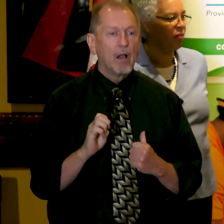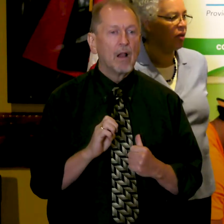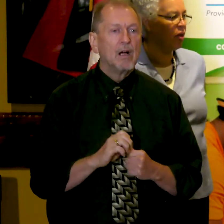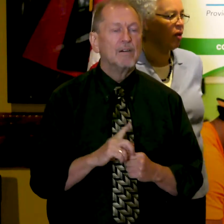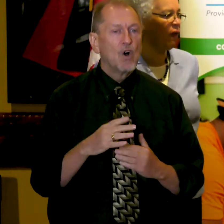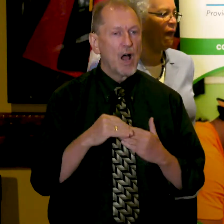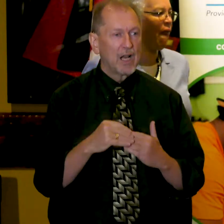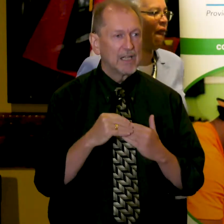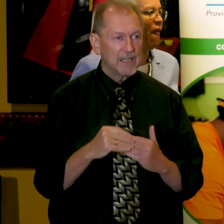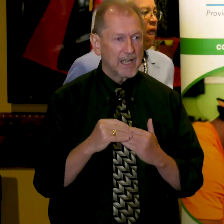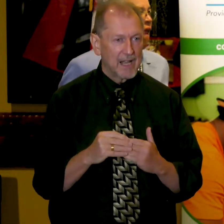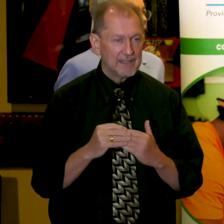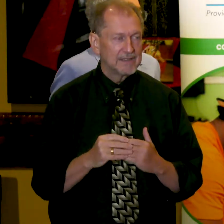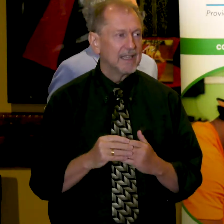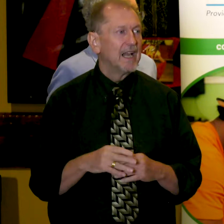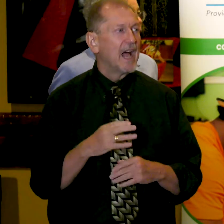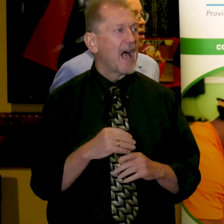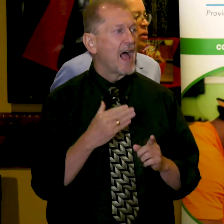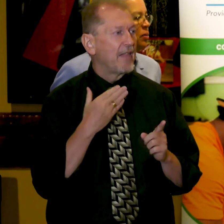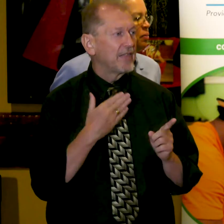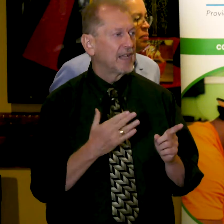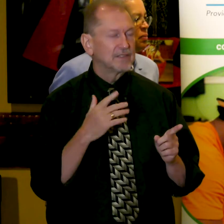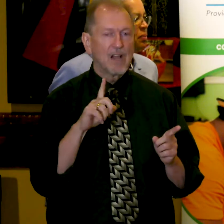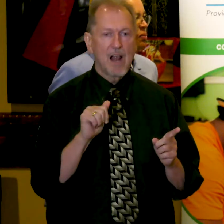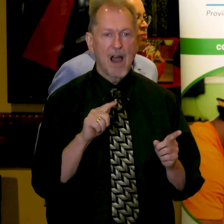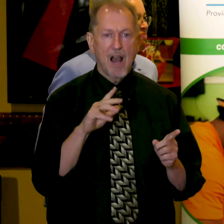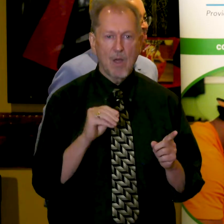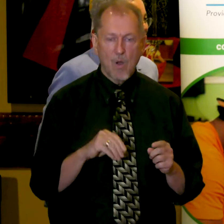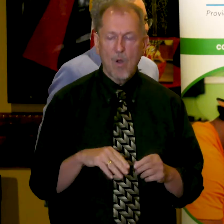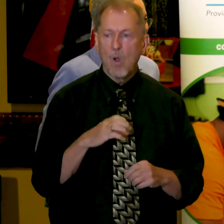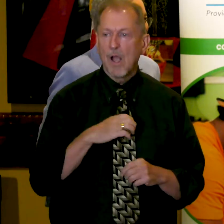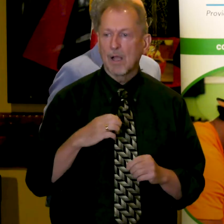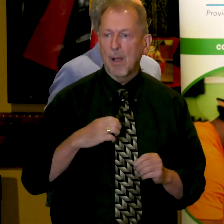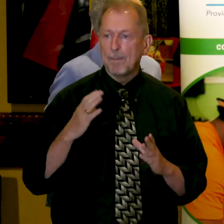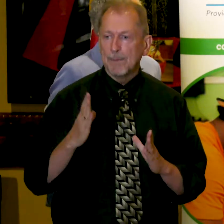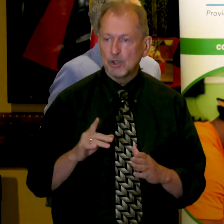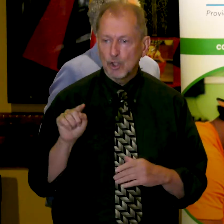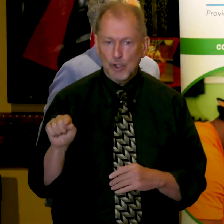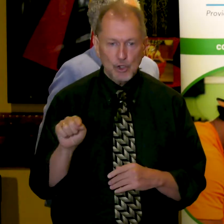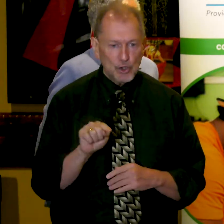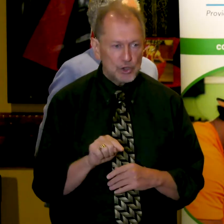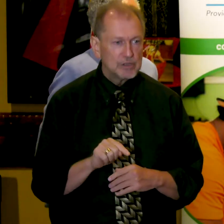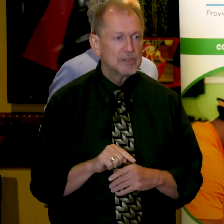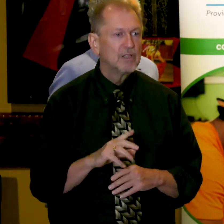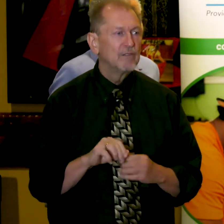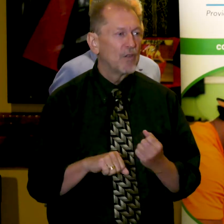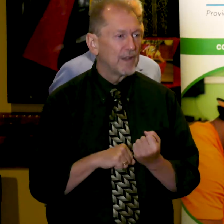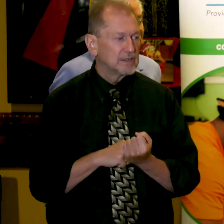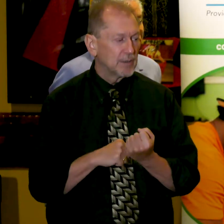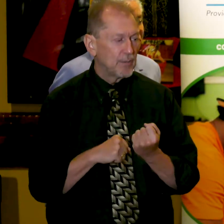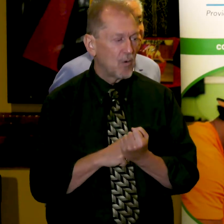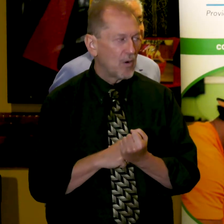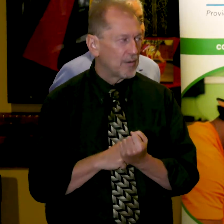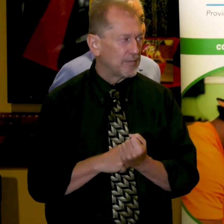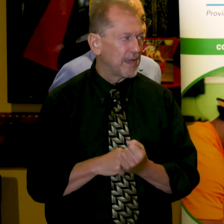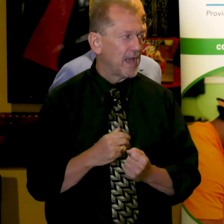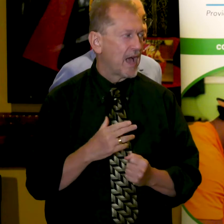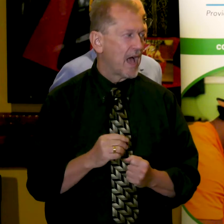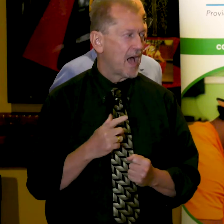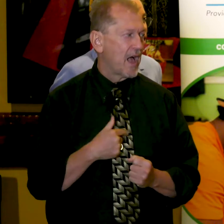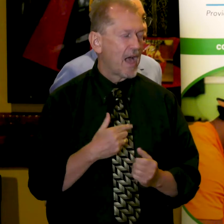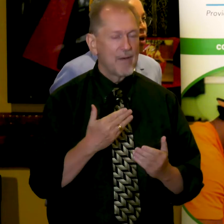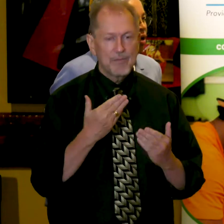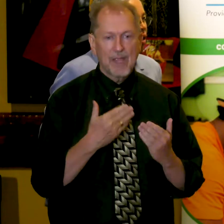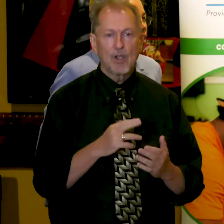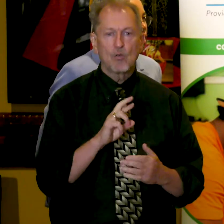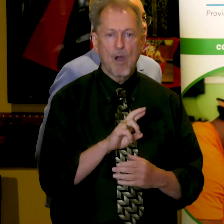having us here today. Commissioner Anaya and Commissioner Morrison for your continued support. I'd like to thank Yvonne